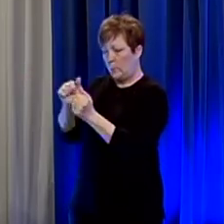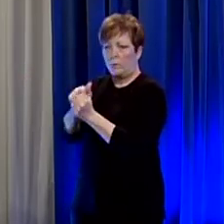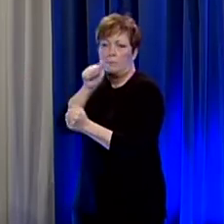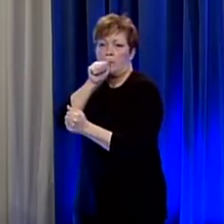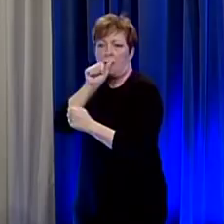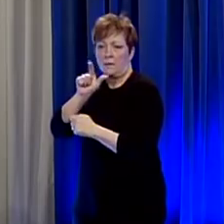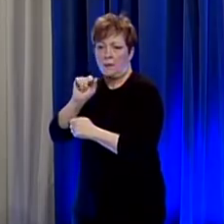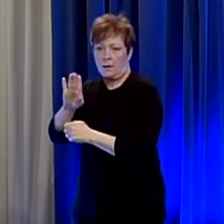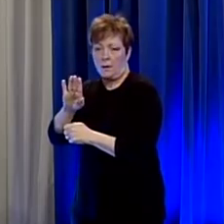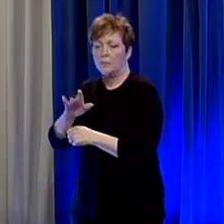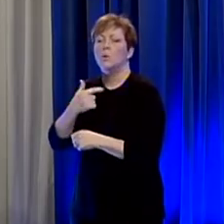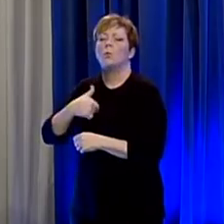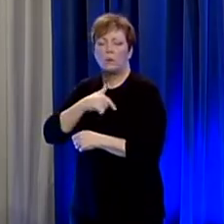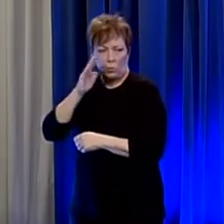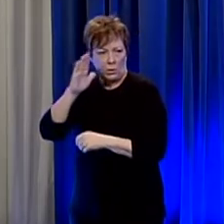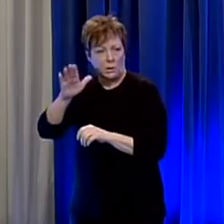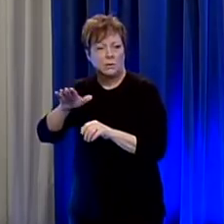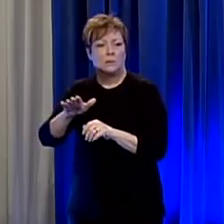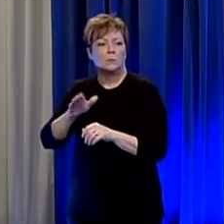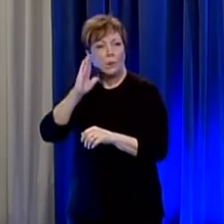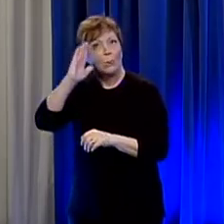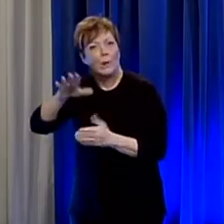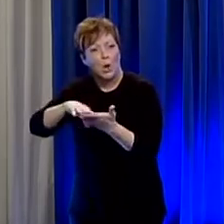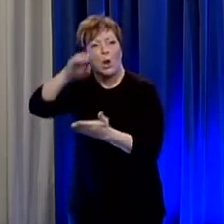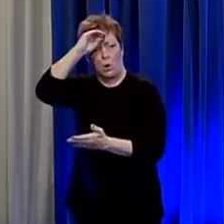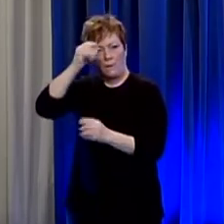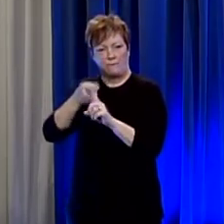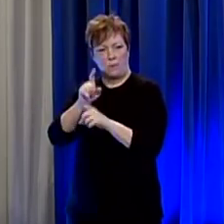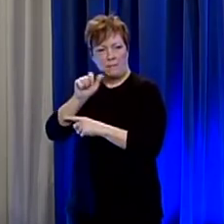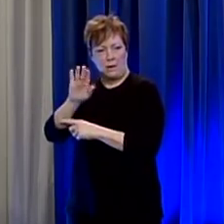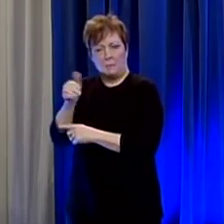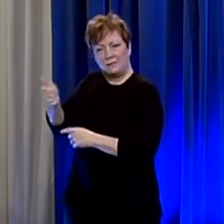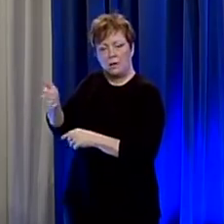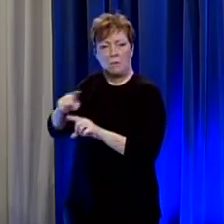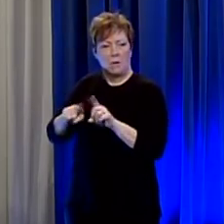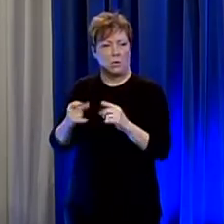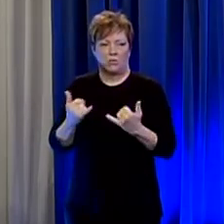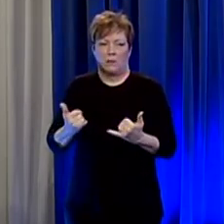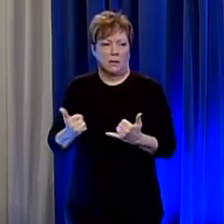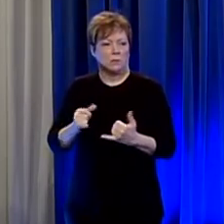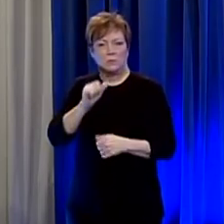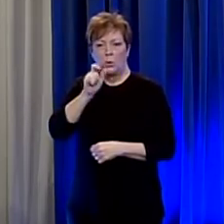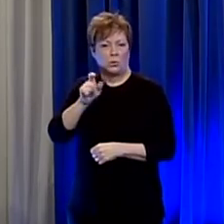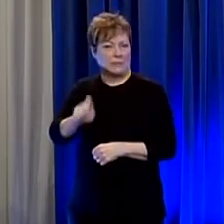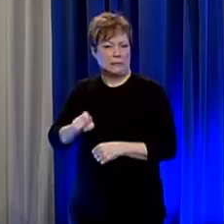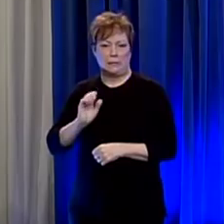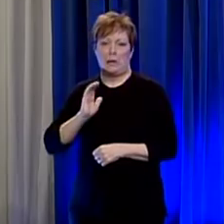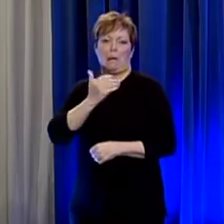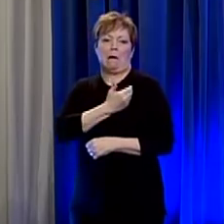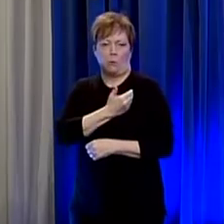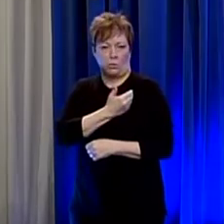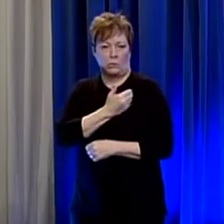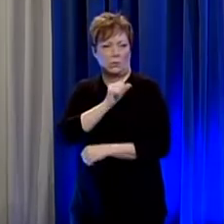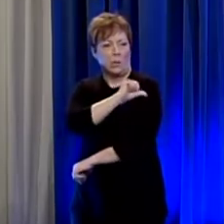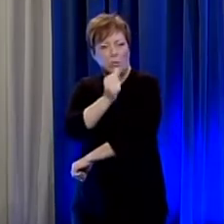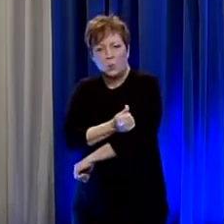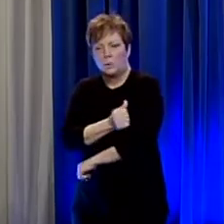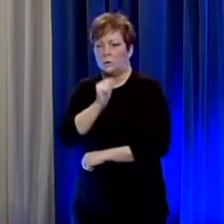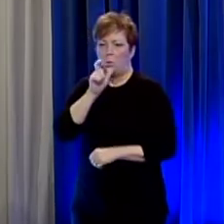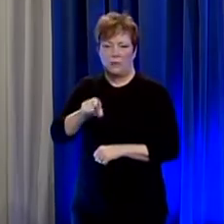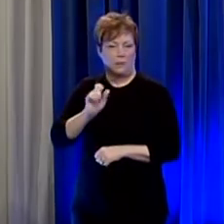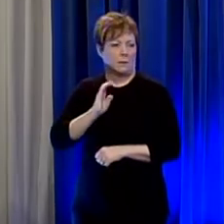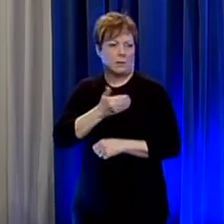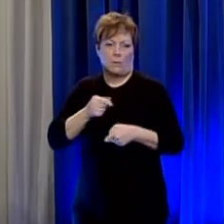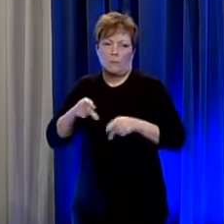and we would eventually learn about those test results from the laboratory itself but they they don't need our our authority or our